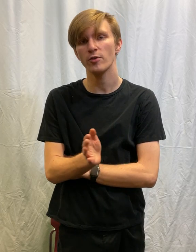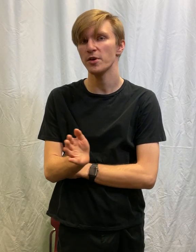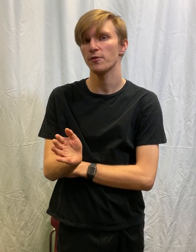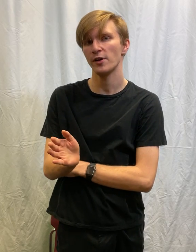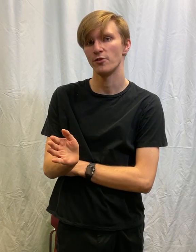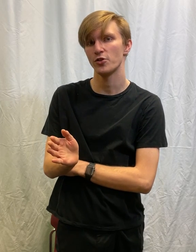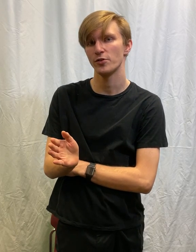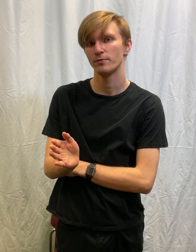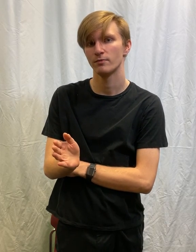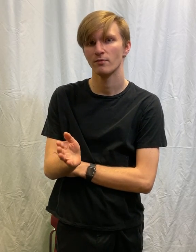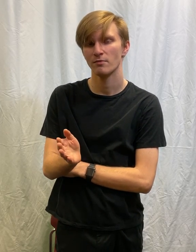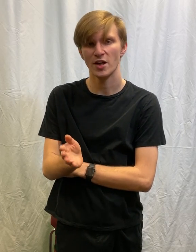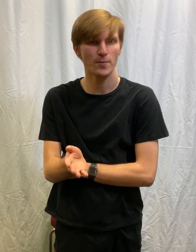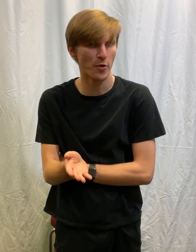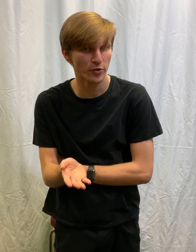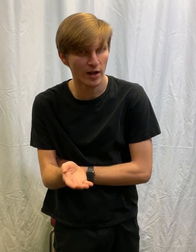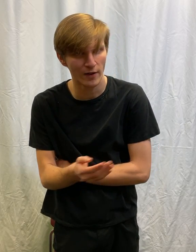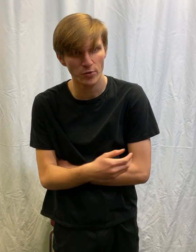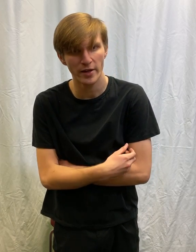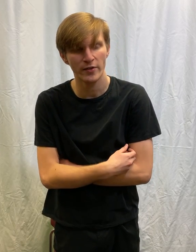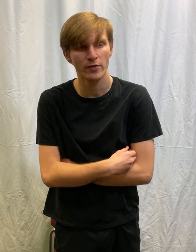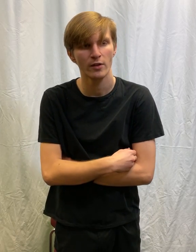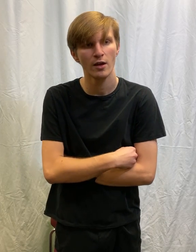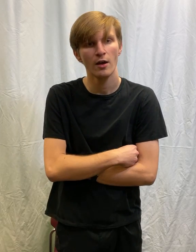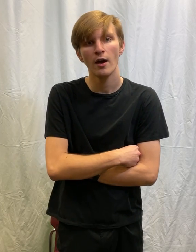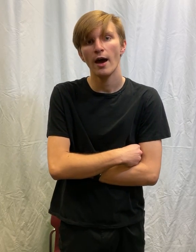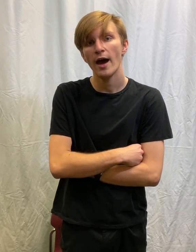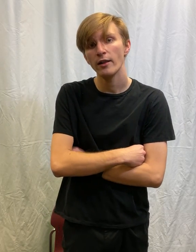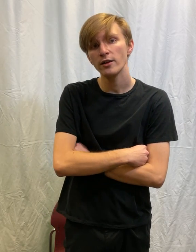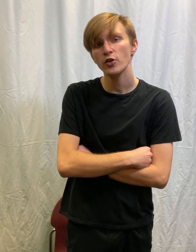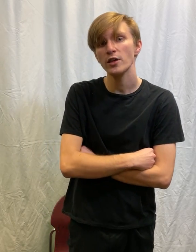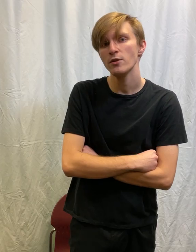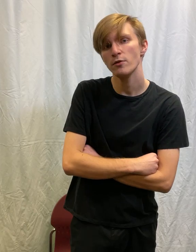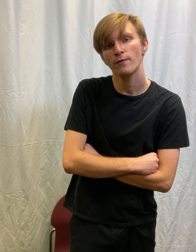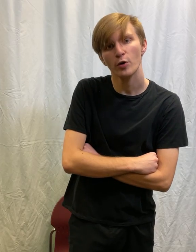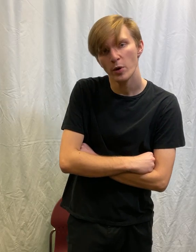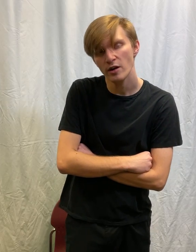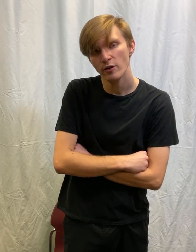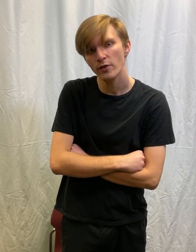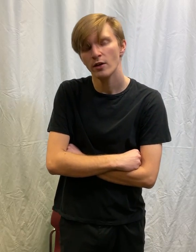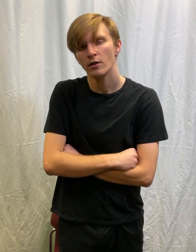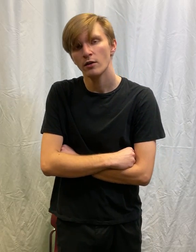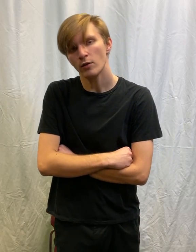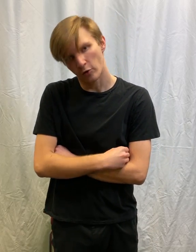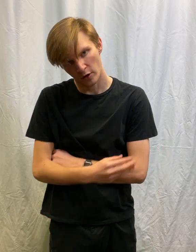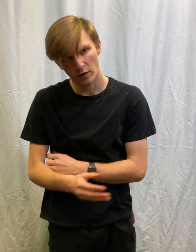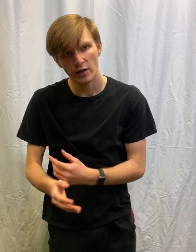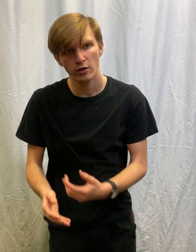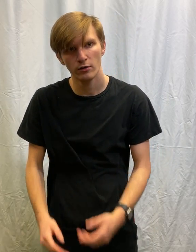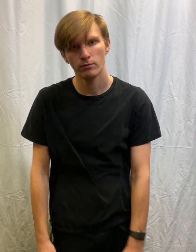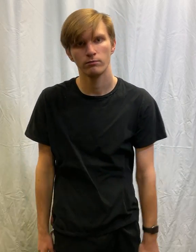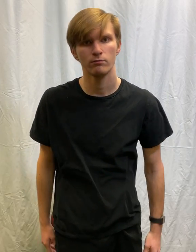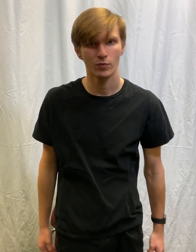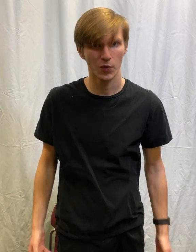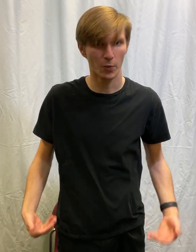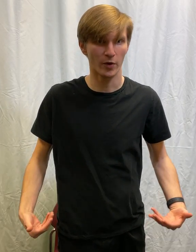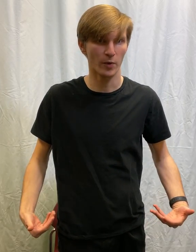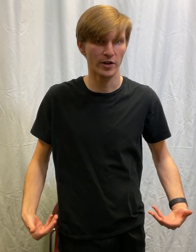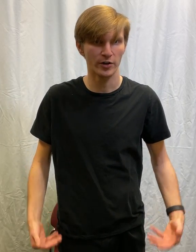speaks French. It's mostly a lunch place. At lunch, they use four waiters. During dinner, one waiter.